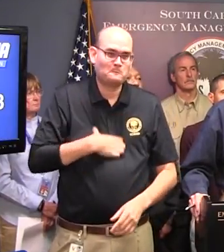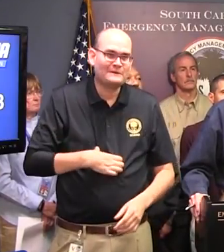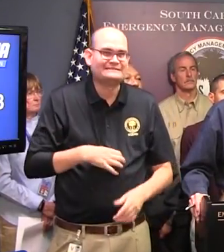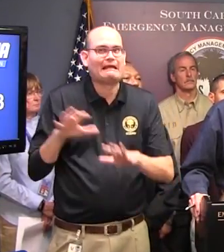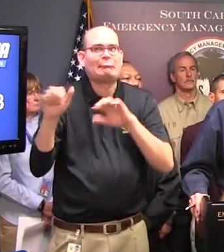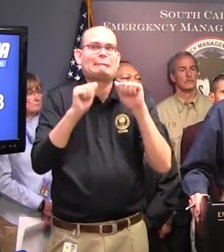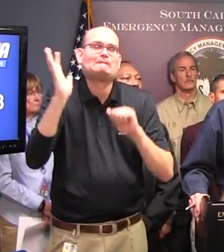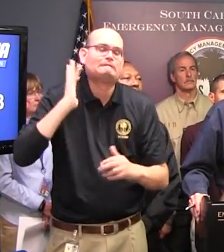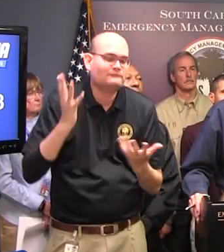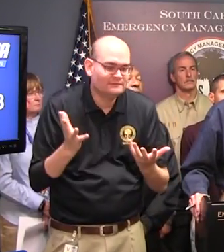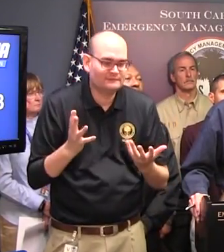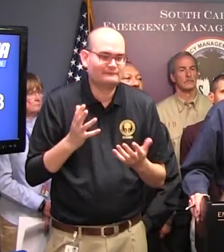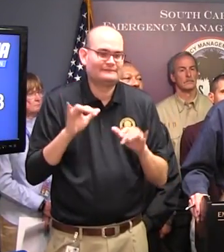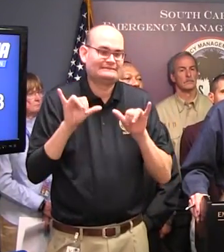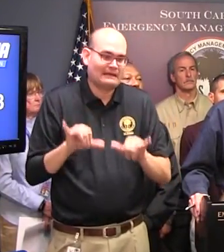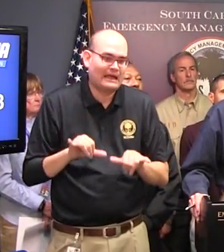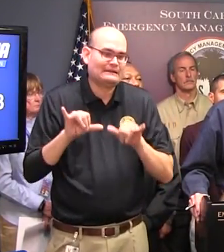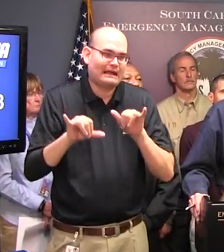can and void all that.